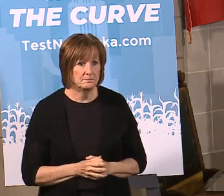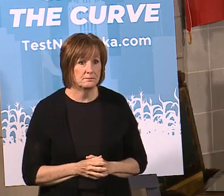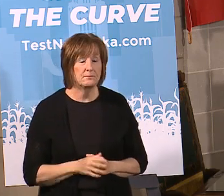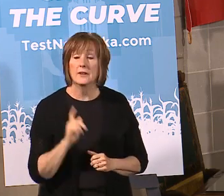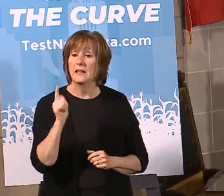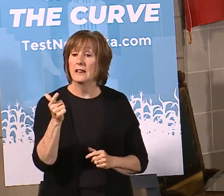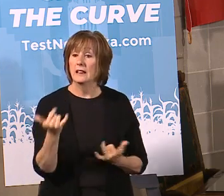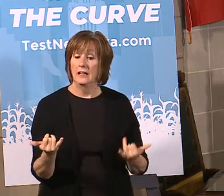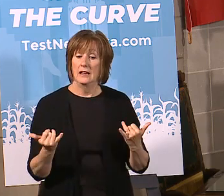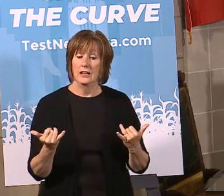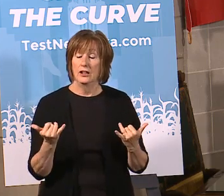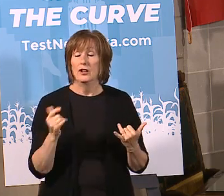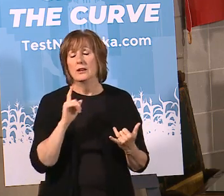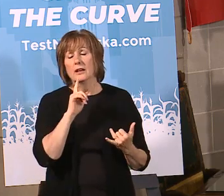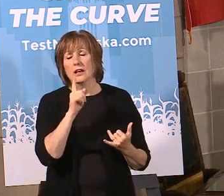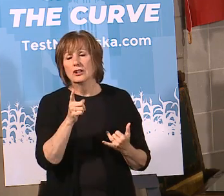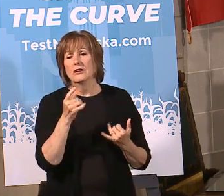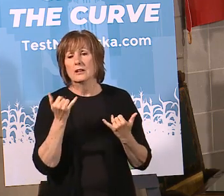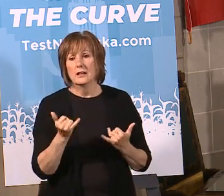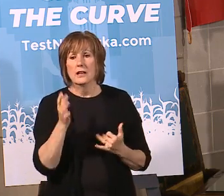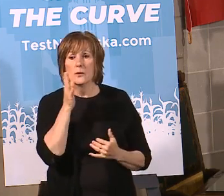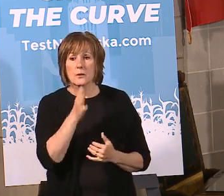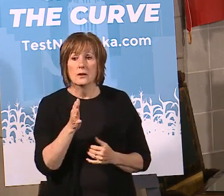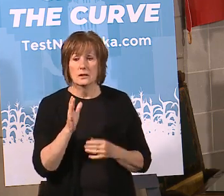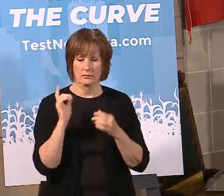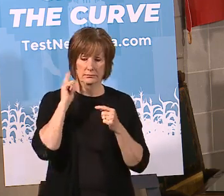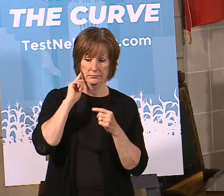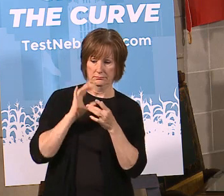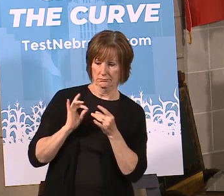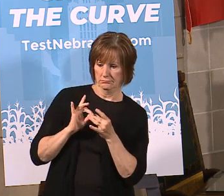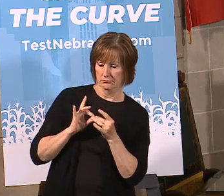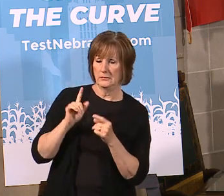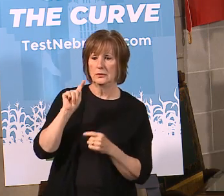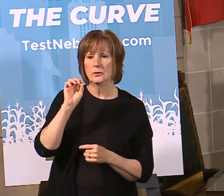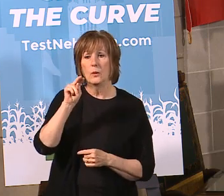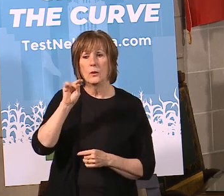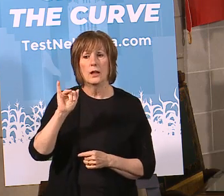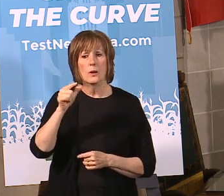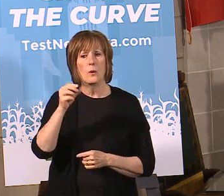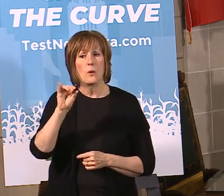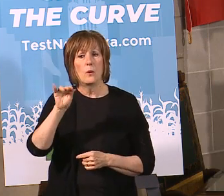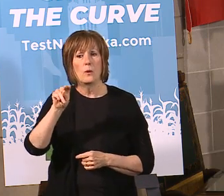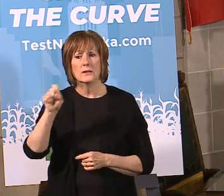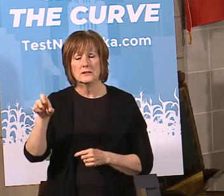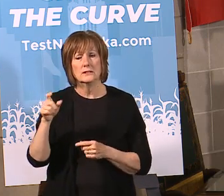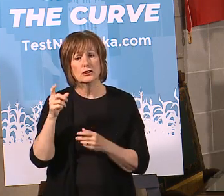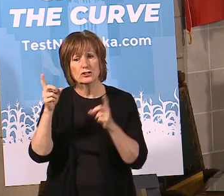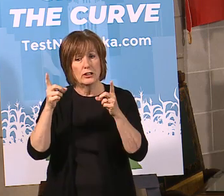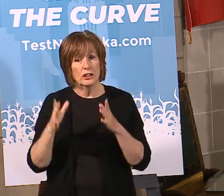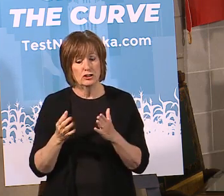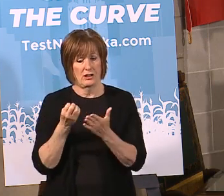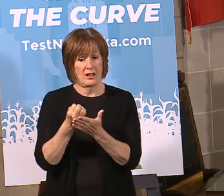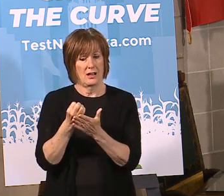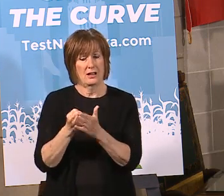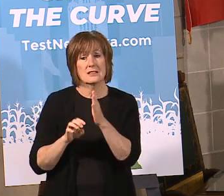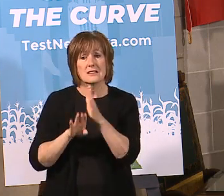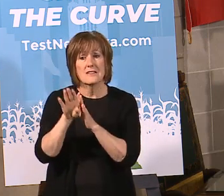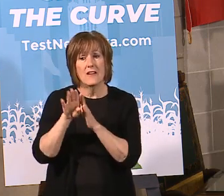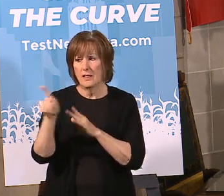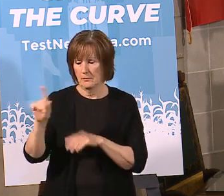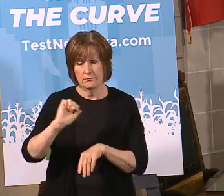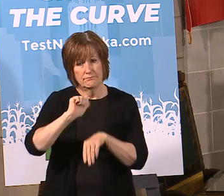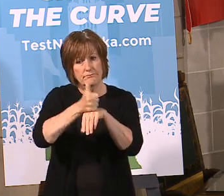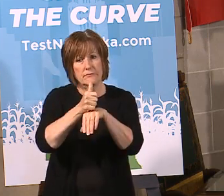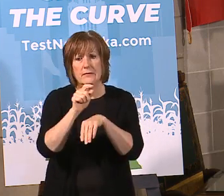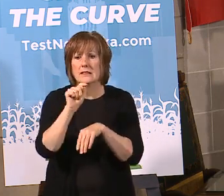Later today or actually we're gonna now hear from Tony Goins is our director of economic development and he's gonna talk about the task force he's put together